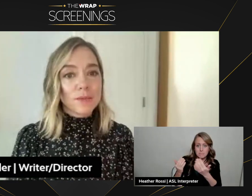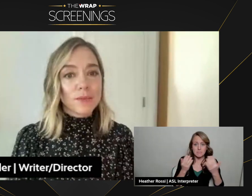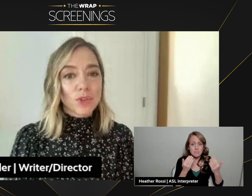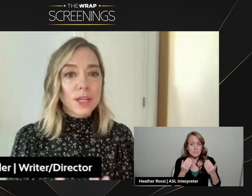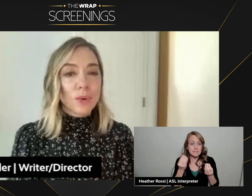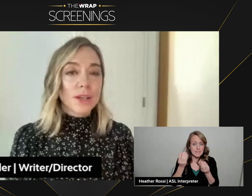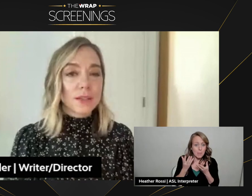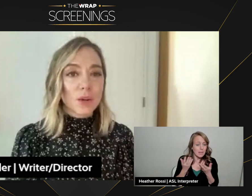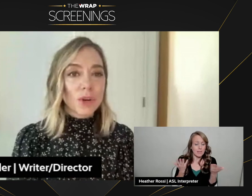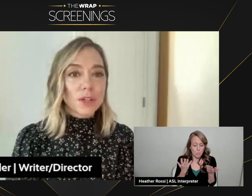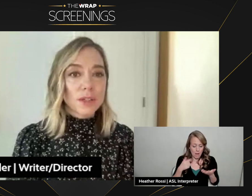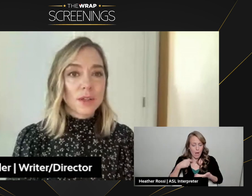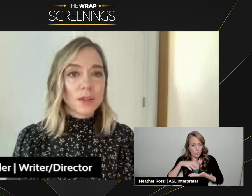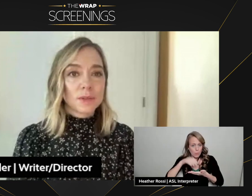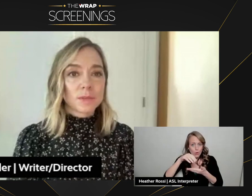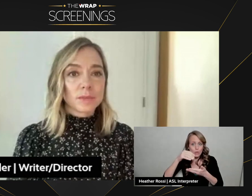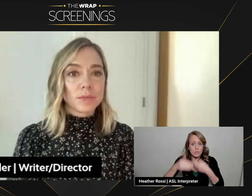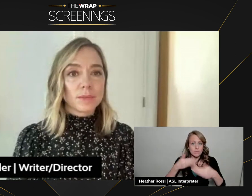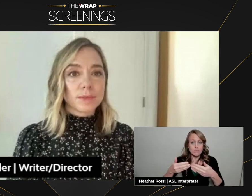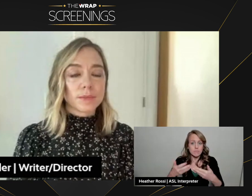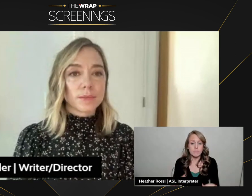create a process that works. earlier just let